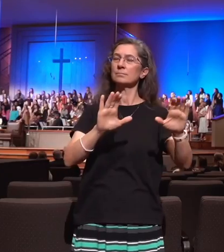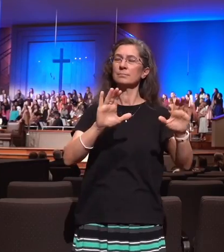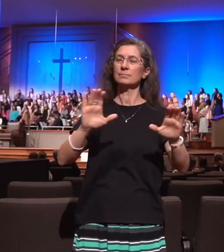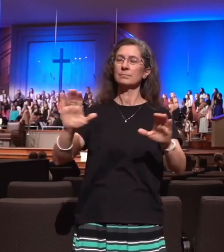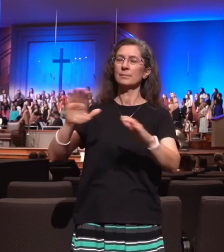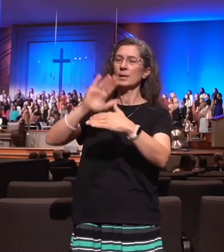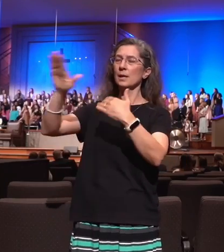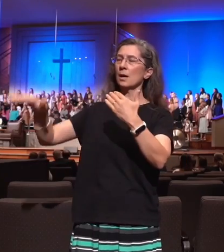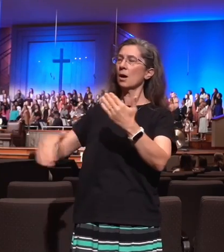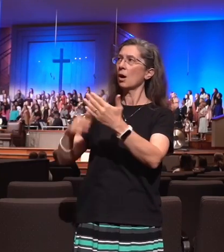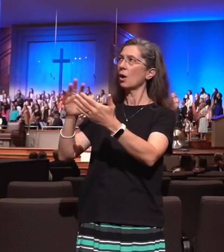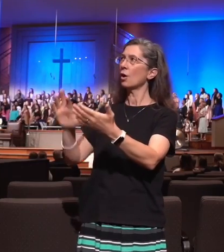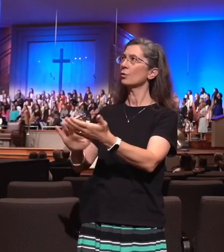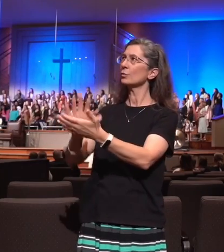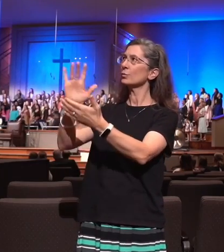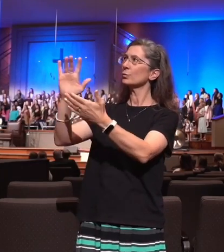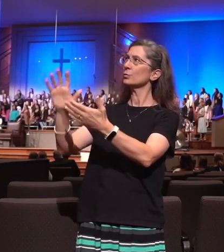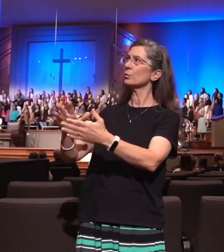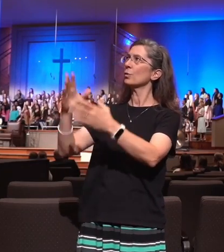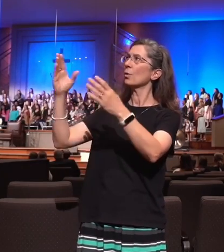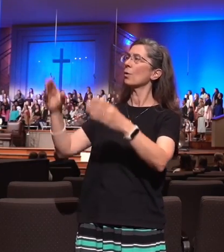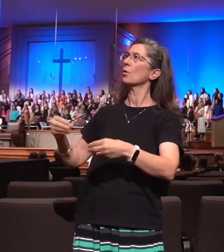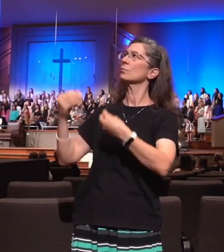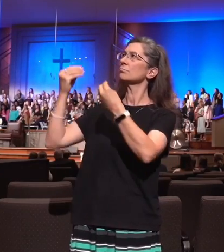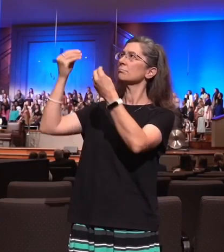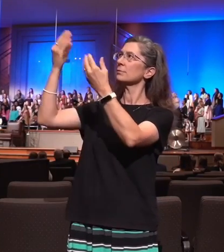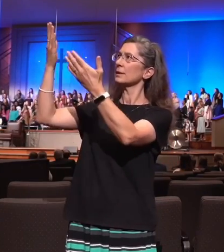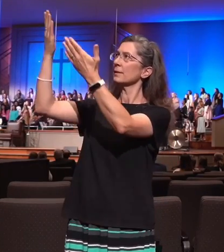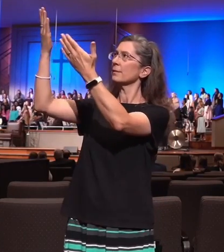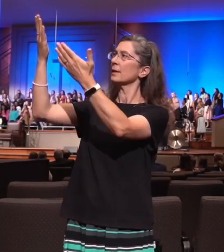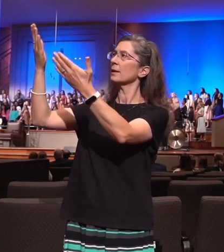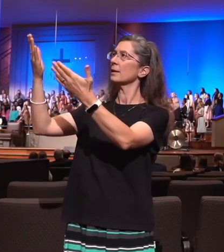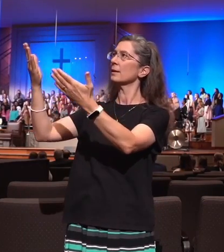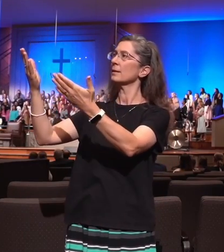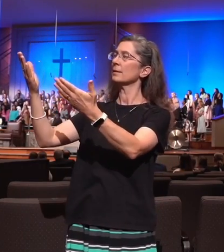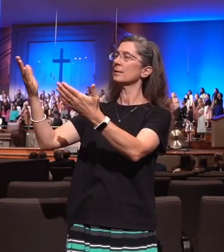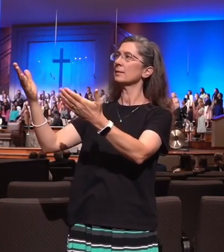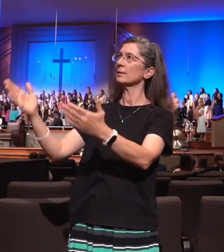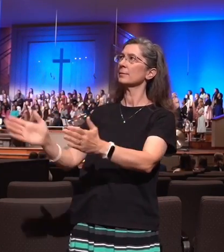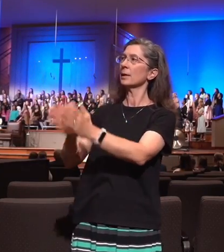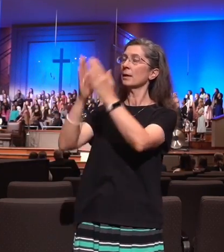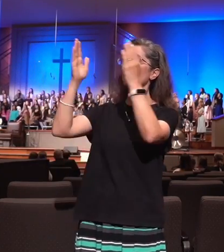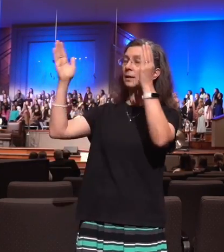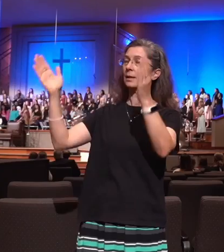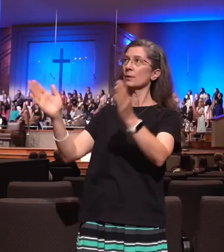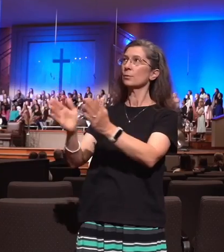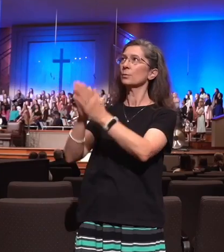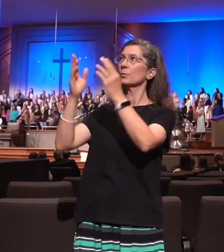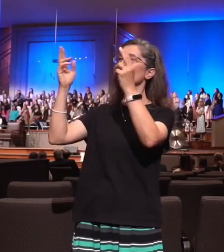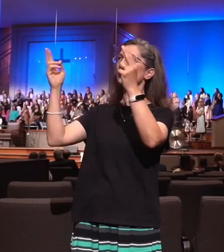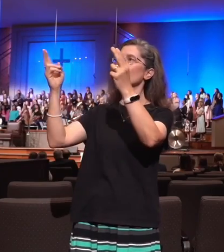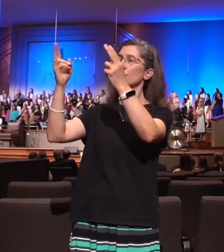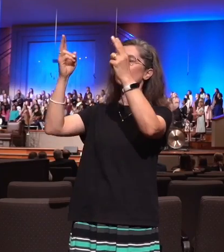glory, with every hallelujah. Let every hallelujah,